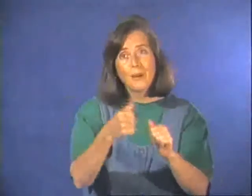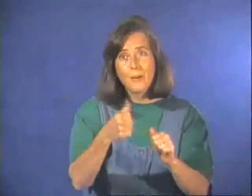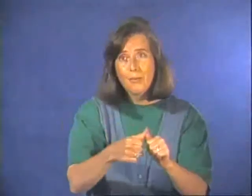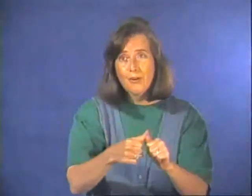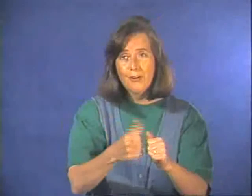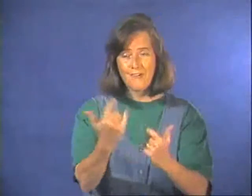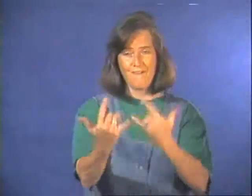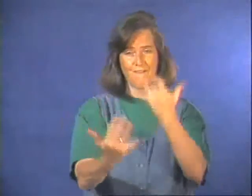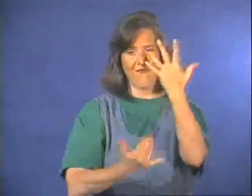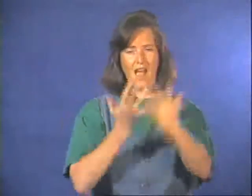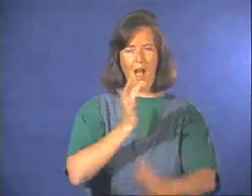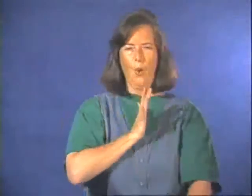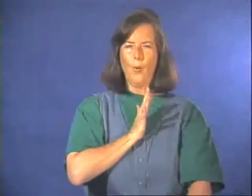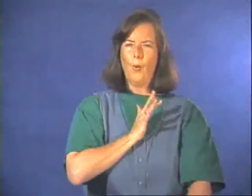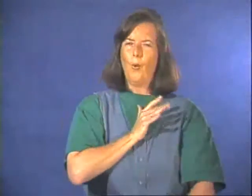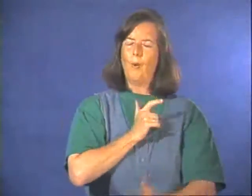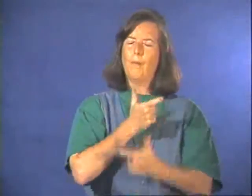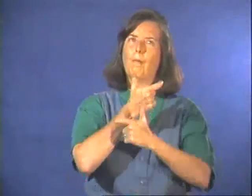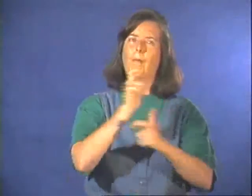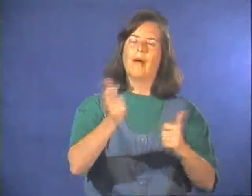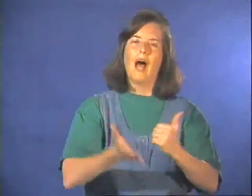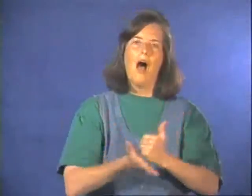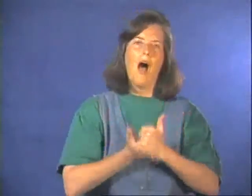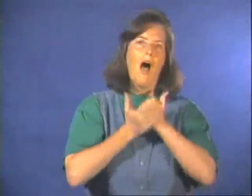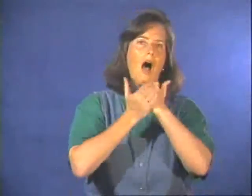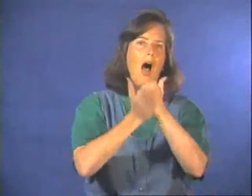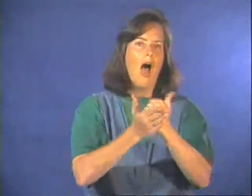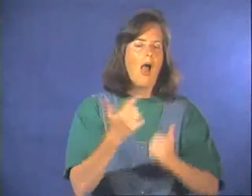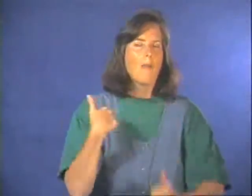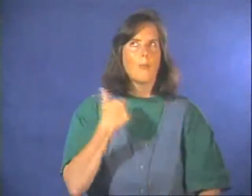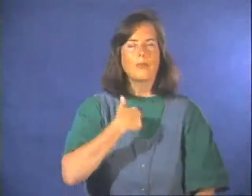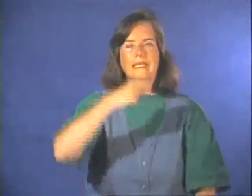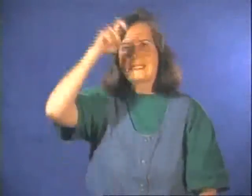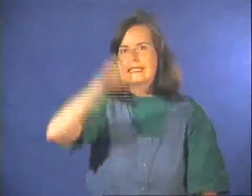Remember, fire is a big help to man.